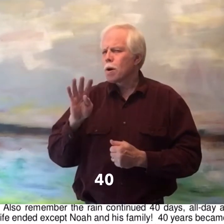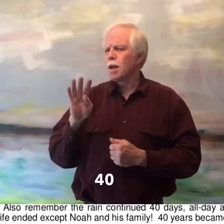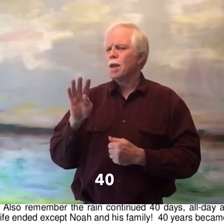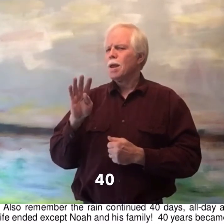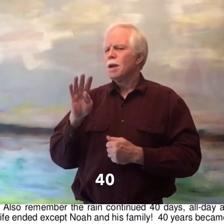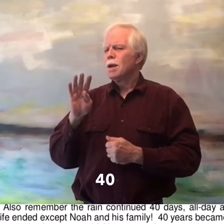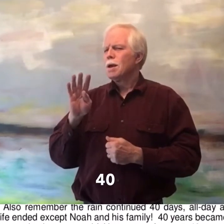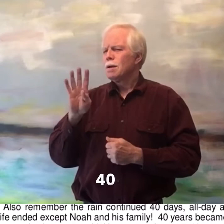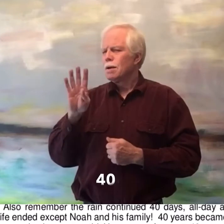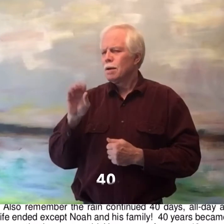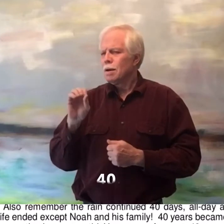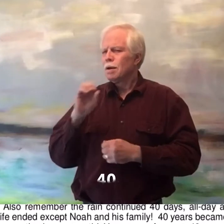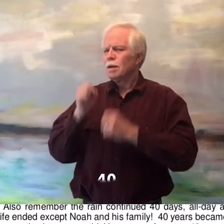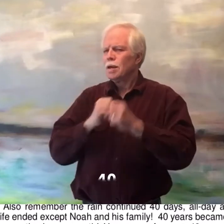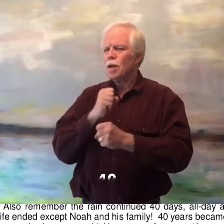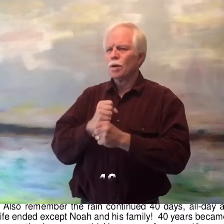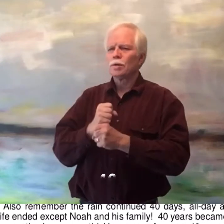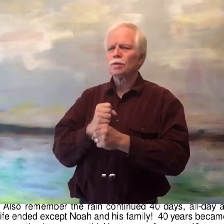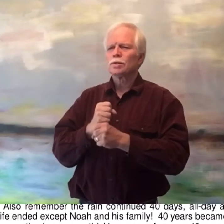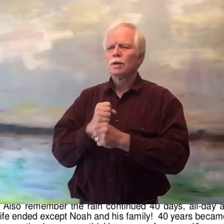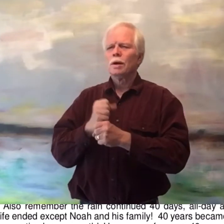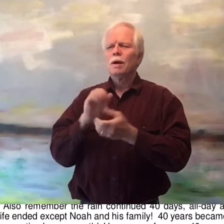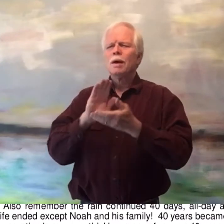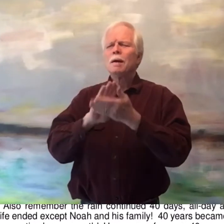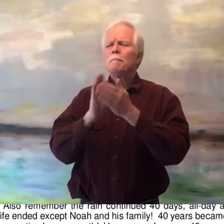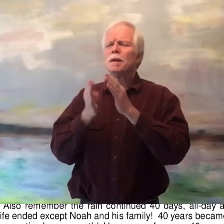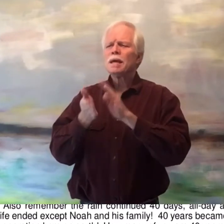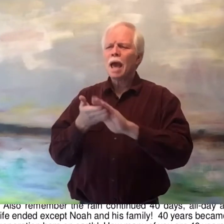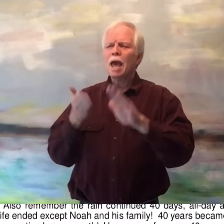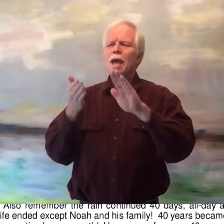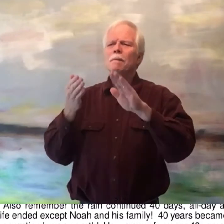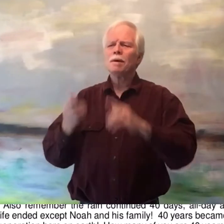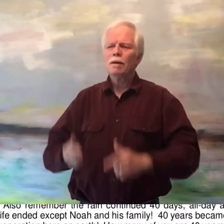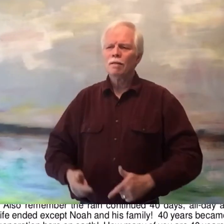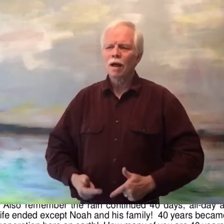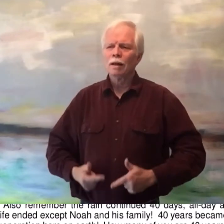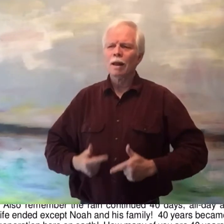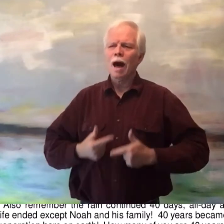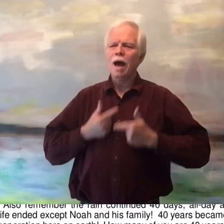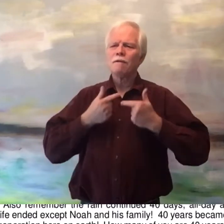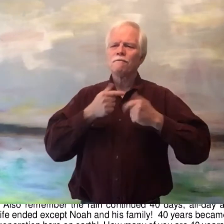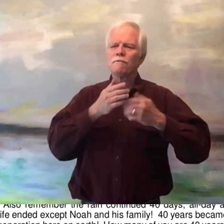Forty years became the lifetime